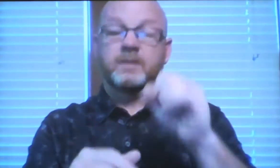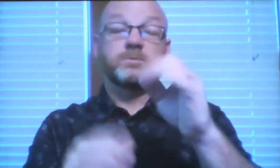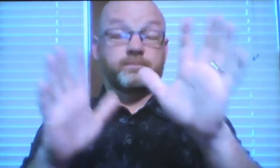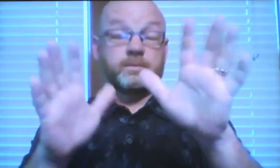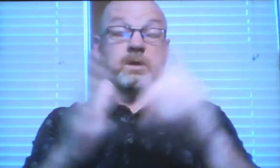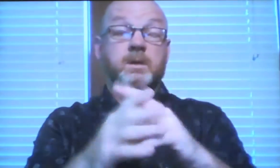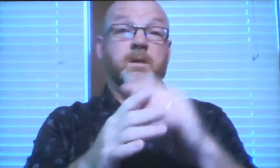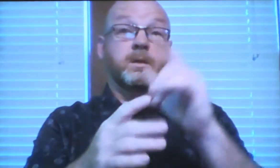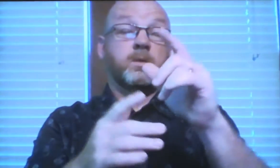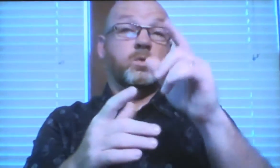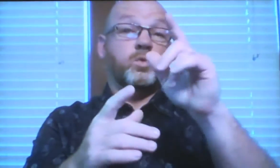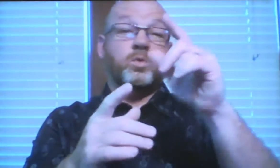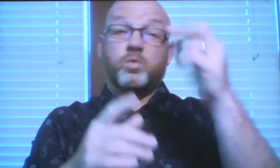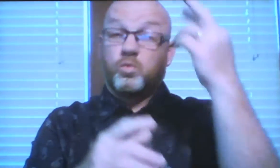So let's think about that.